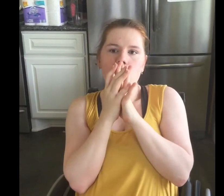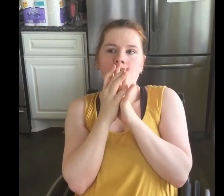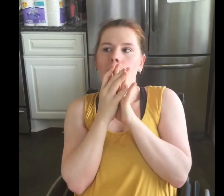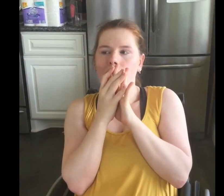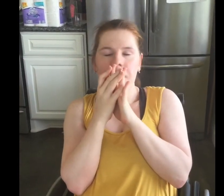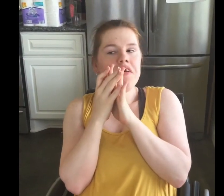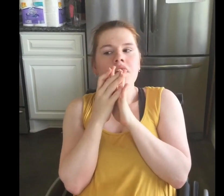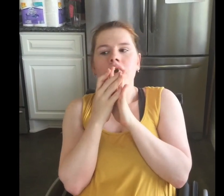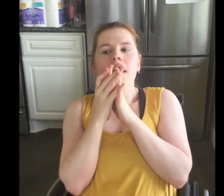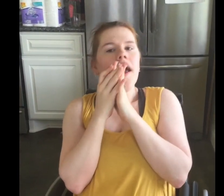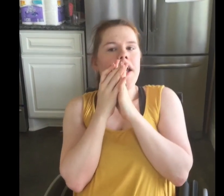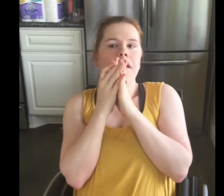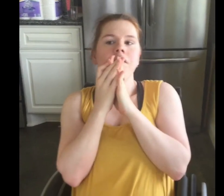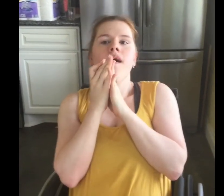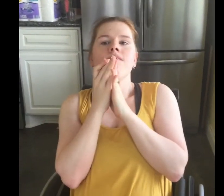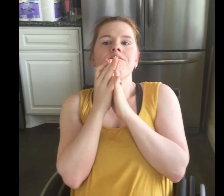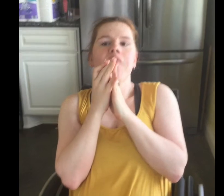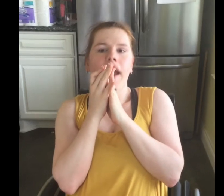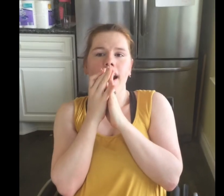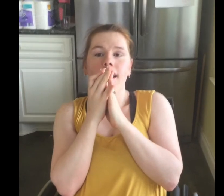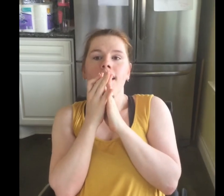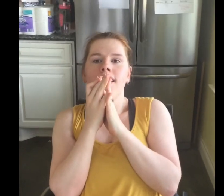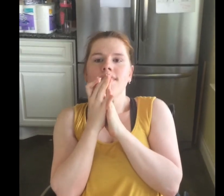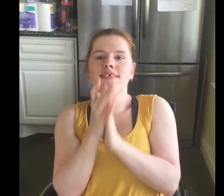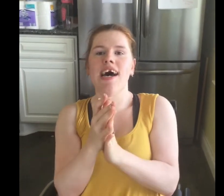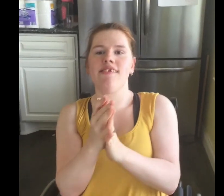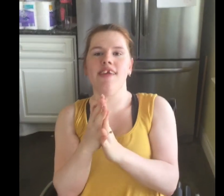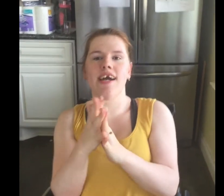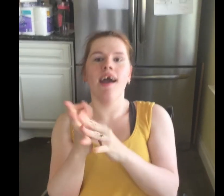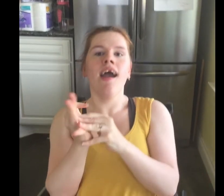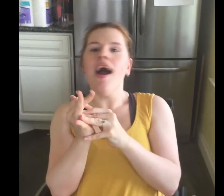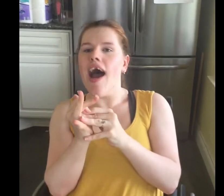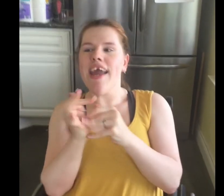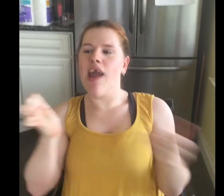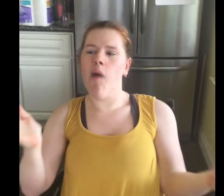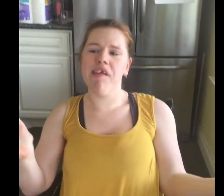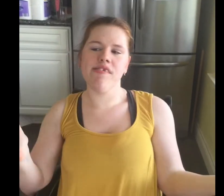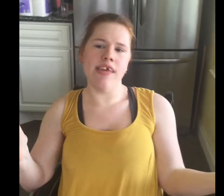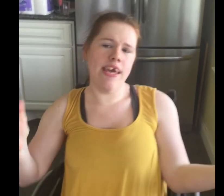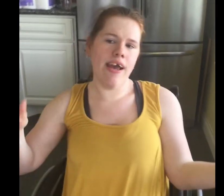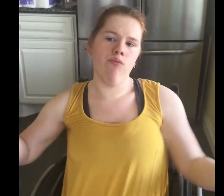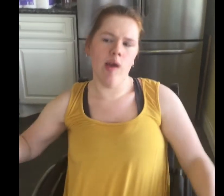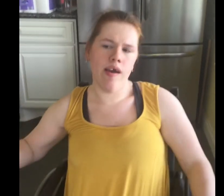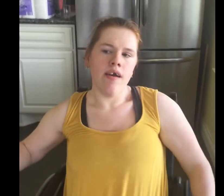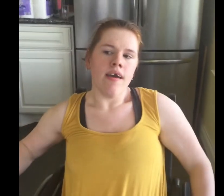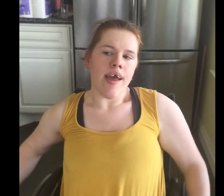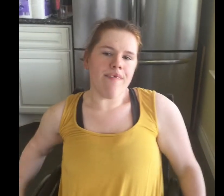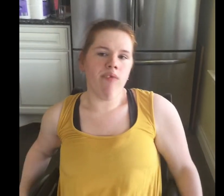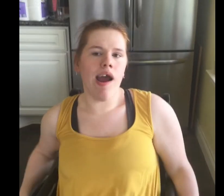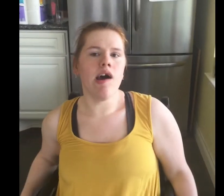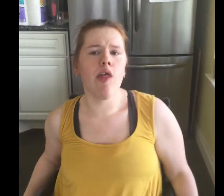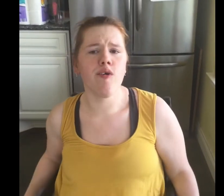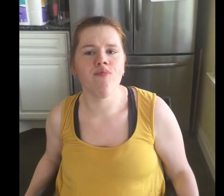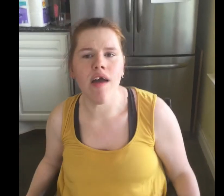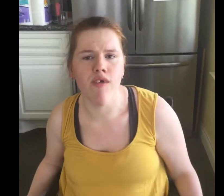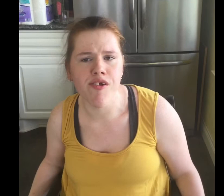review on it. It is fantastic. I can't wait to see if we can find other flavors